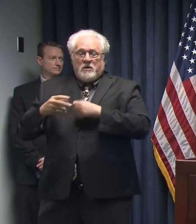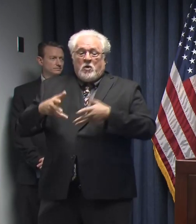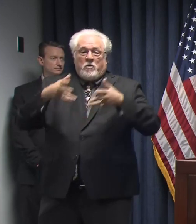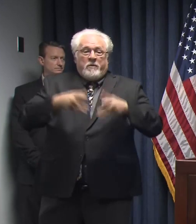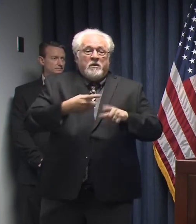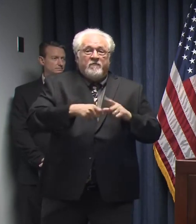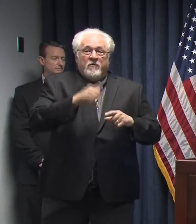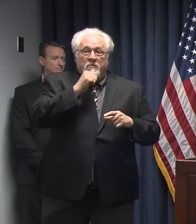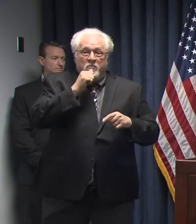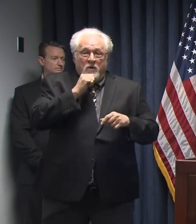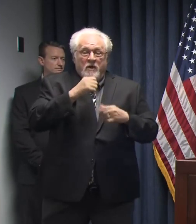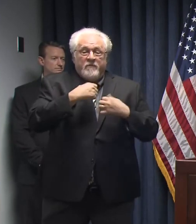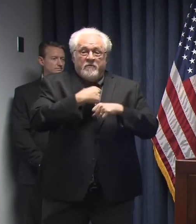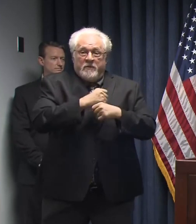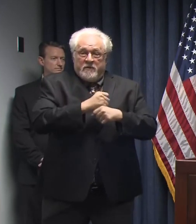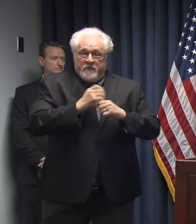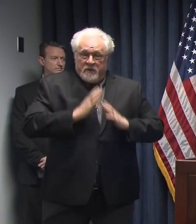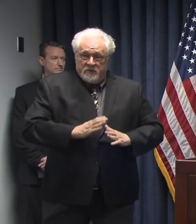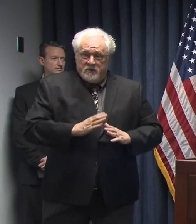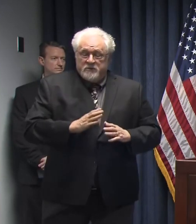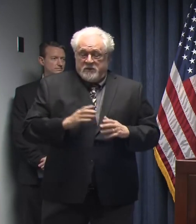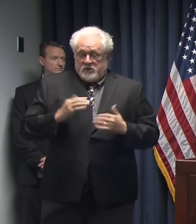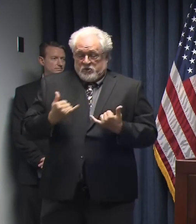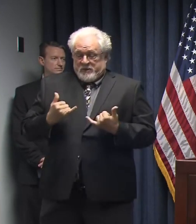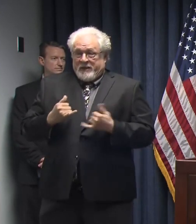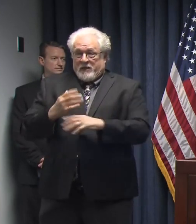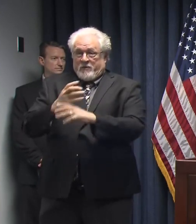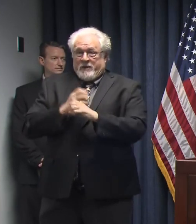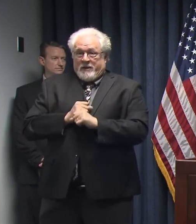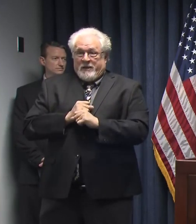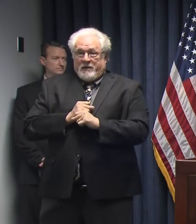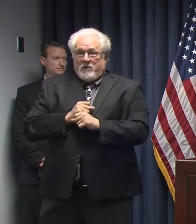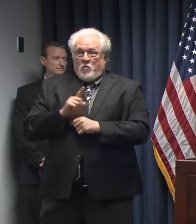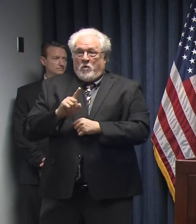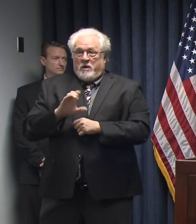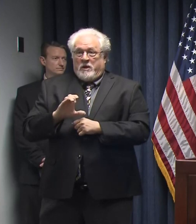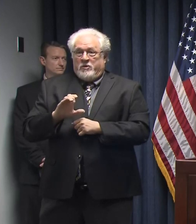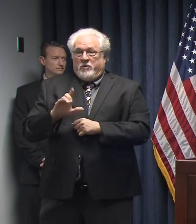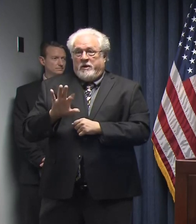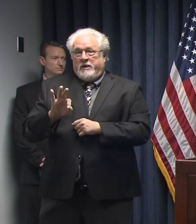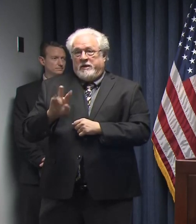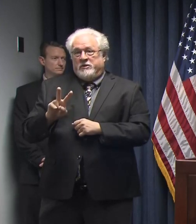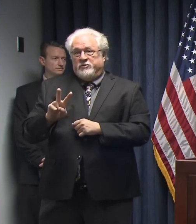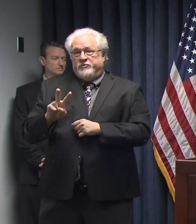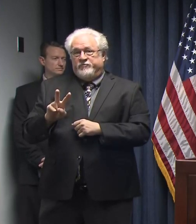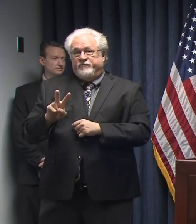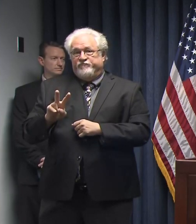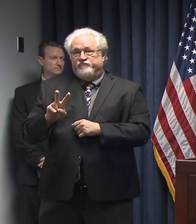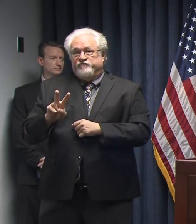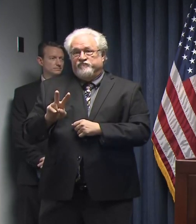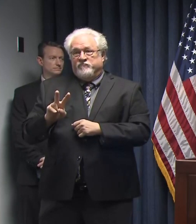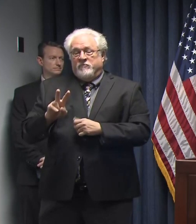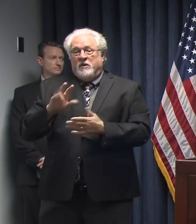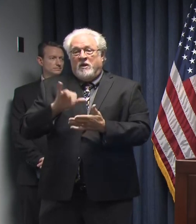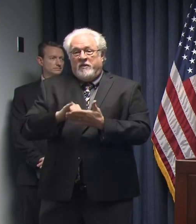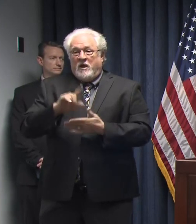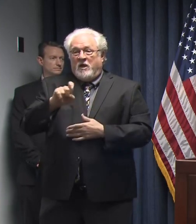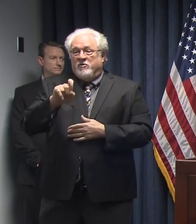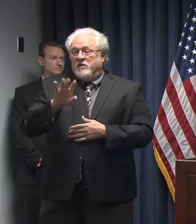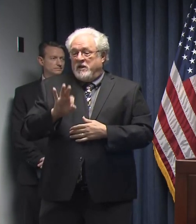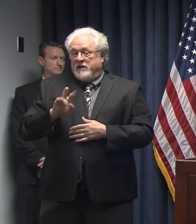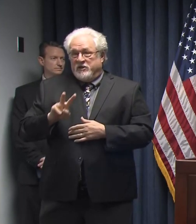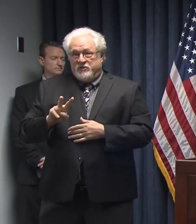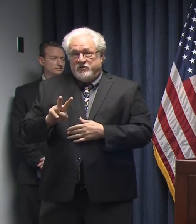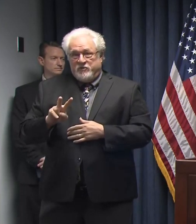private vendors and manufacturers, and to date we have received exactly 192. Those 192